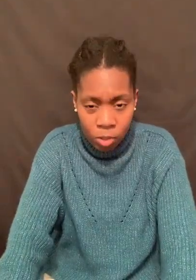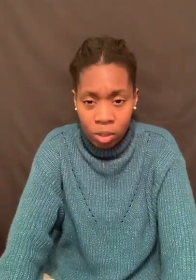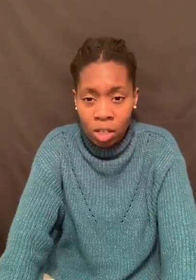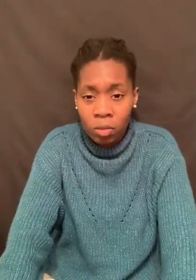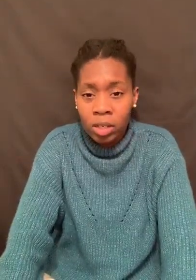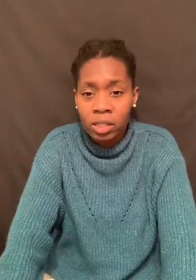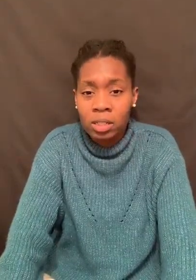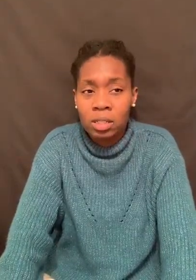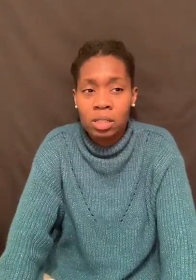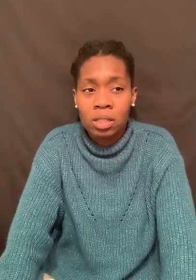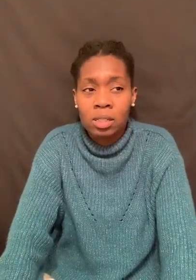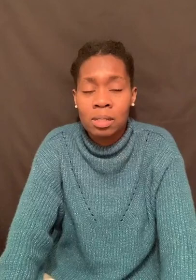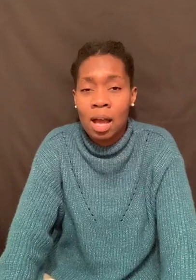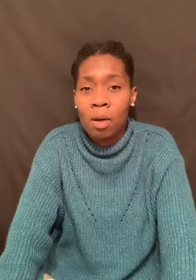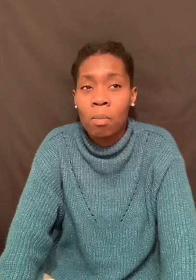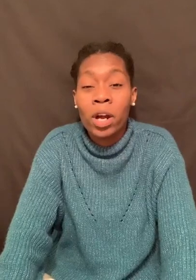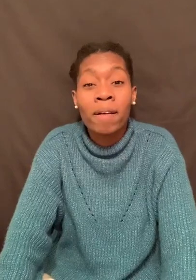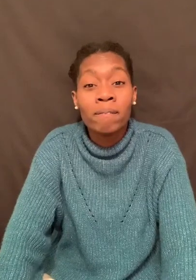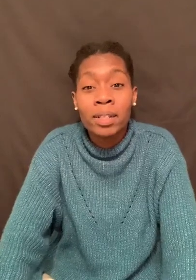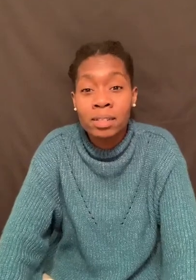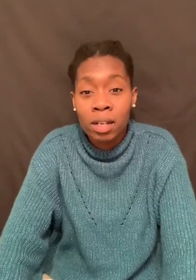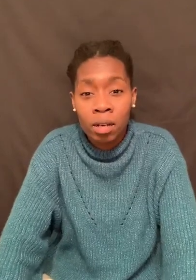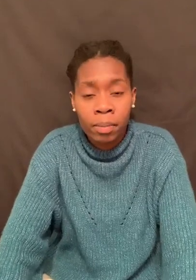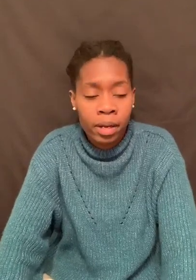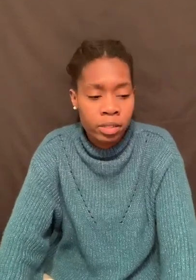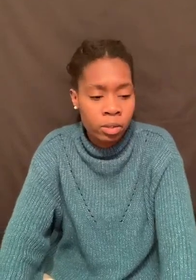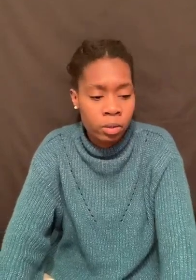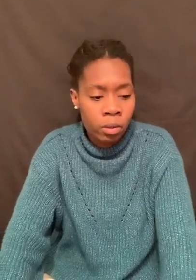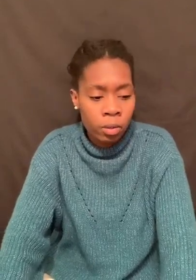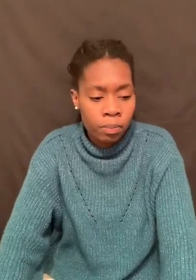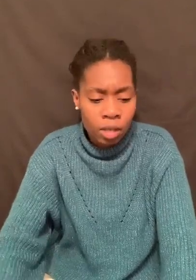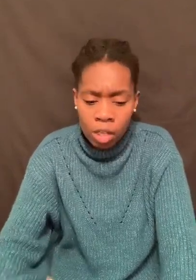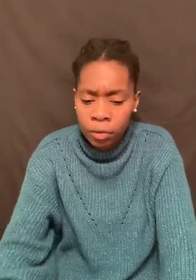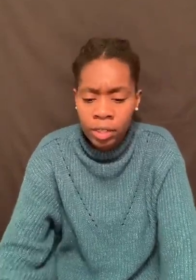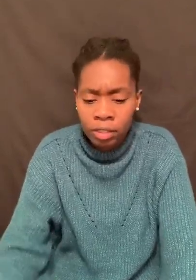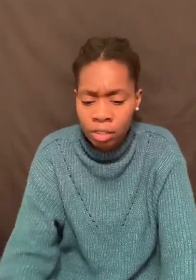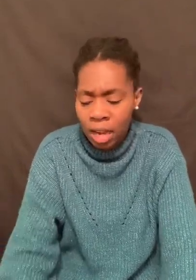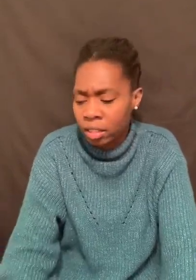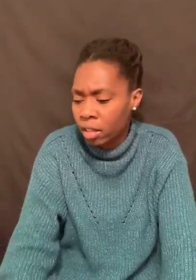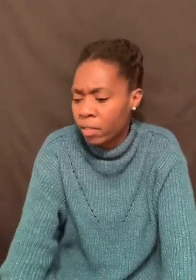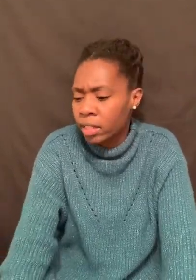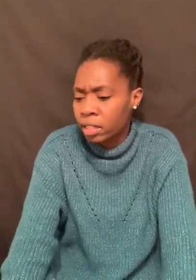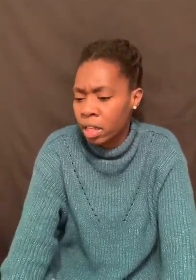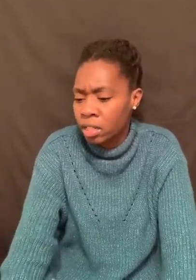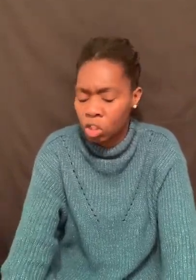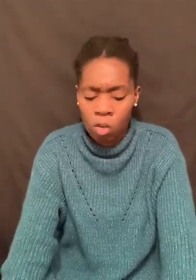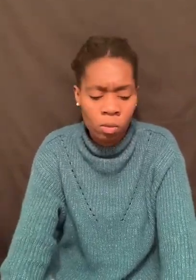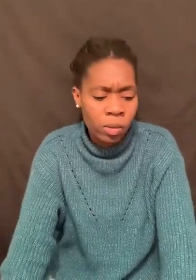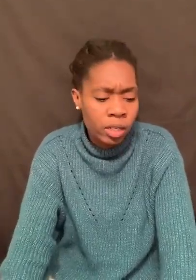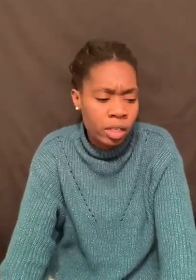these other religions sound more convincing compared to us Christians, like the Adventists, the Jumbo Witness,